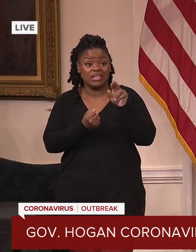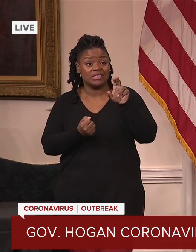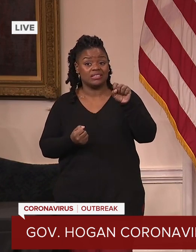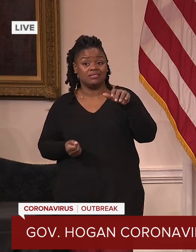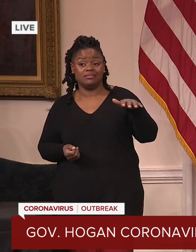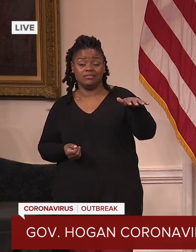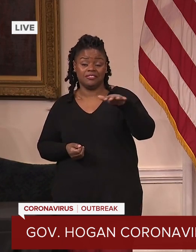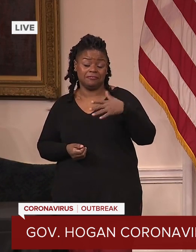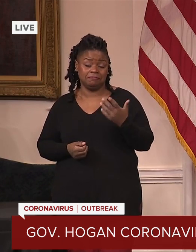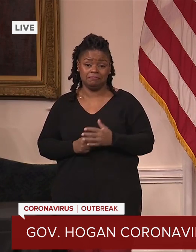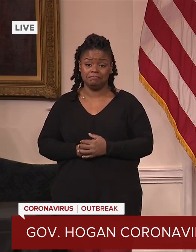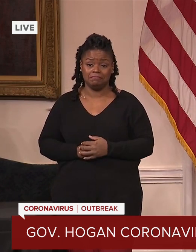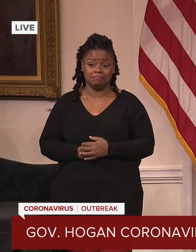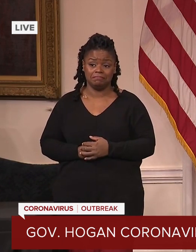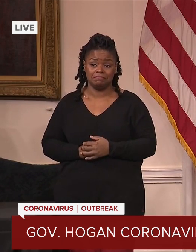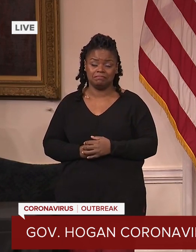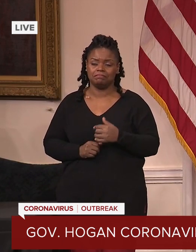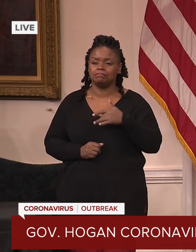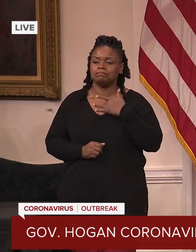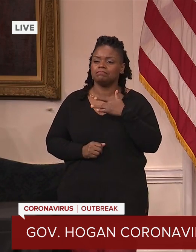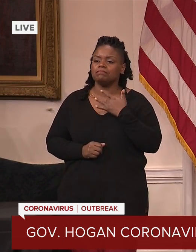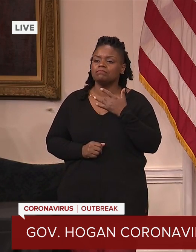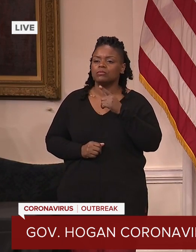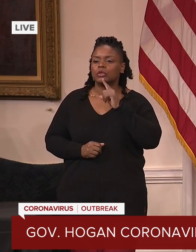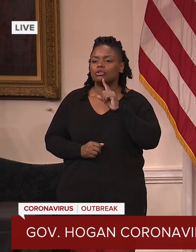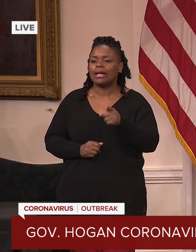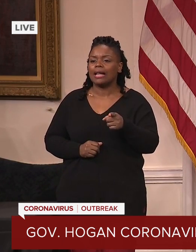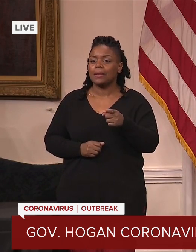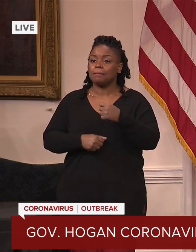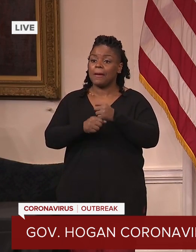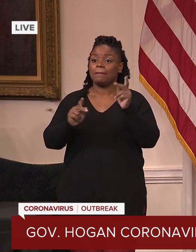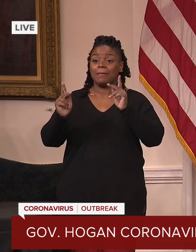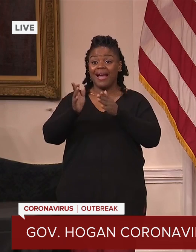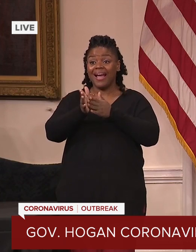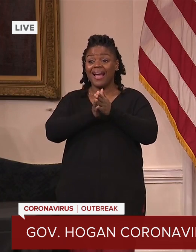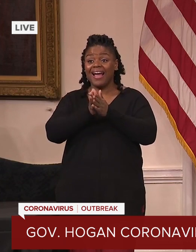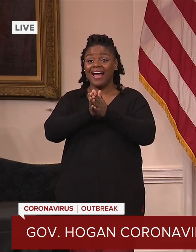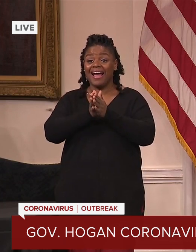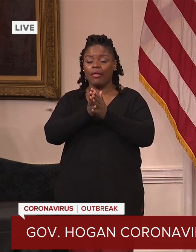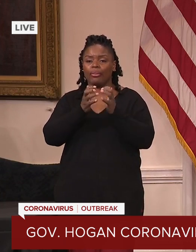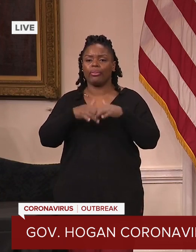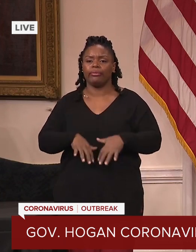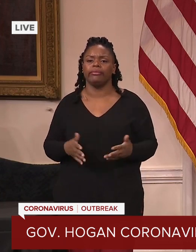is destructive to our democracy and I think it diminishes our standing in the world.